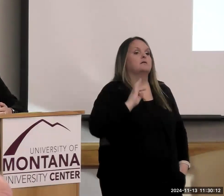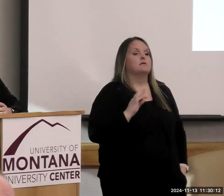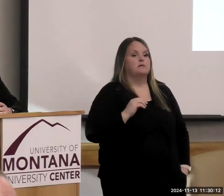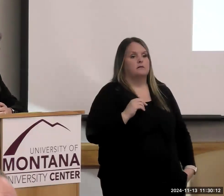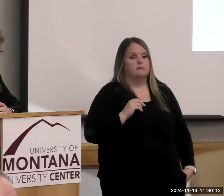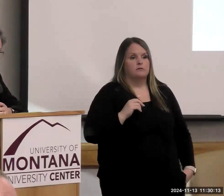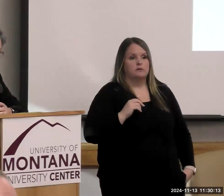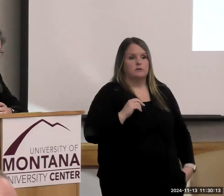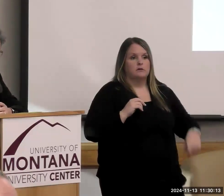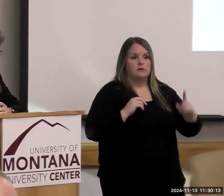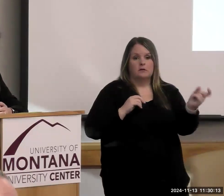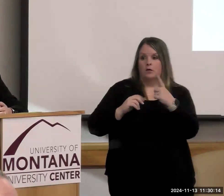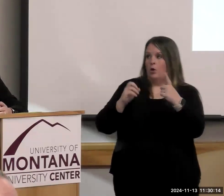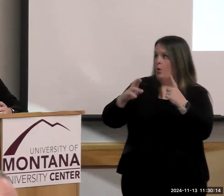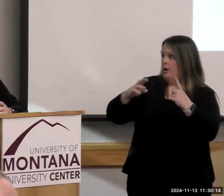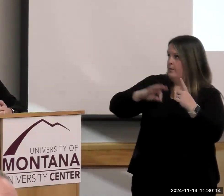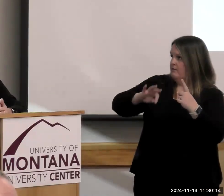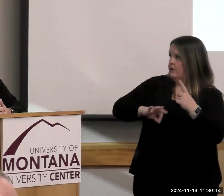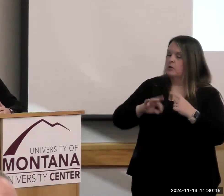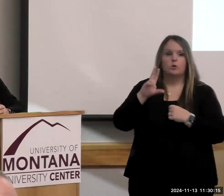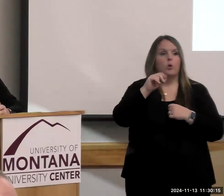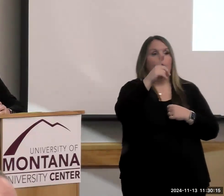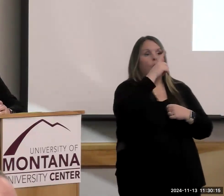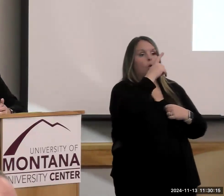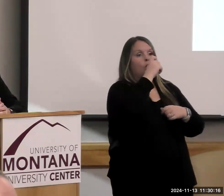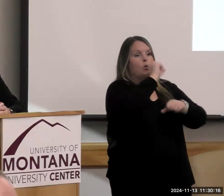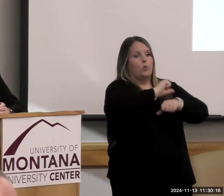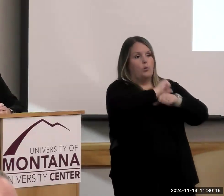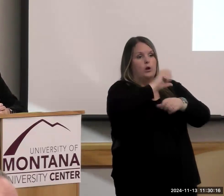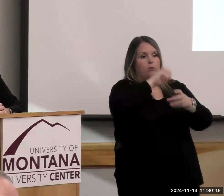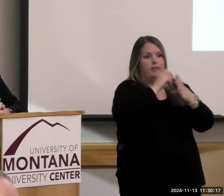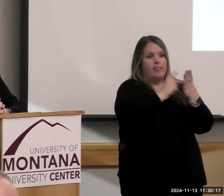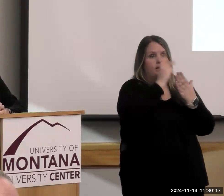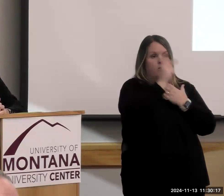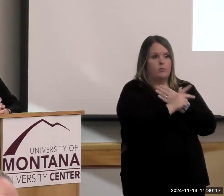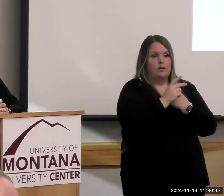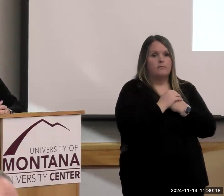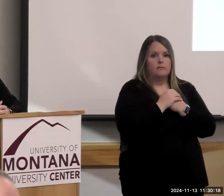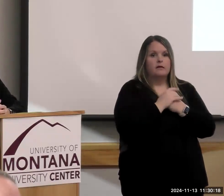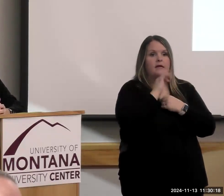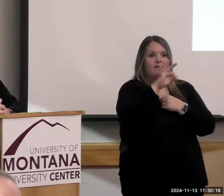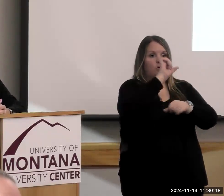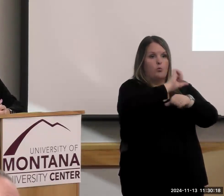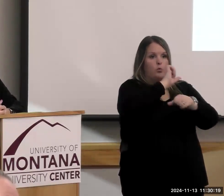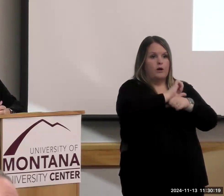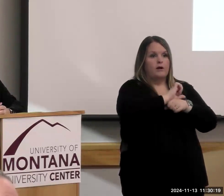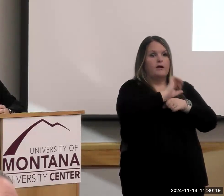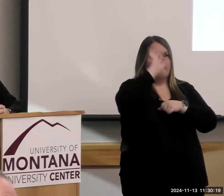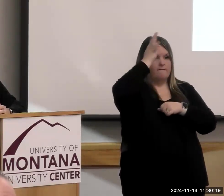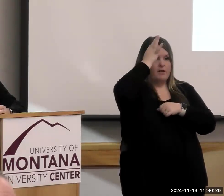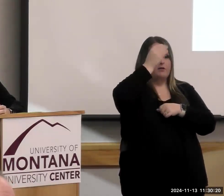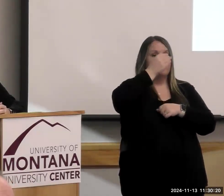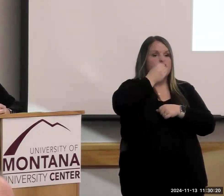Sorry. No, I'm just asking for people that work in the programs. If you work in a federal food and nutrition